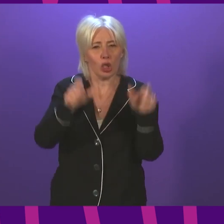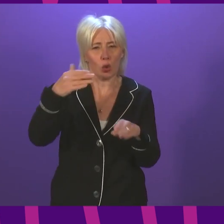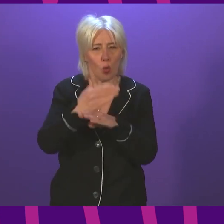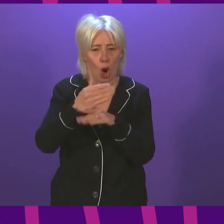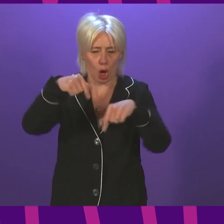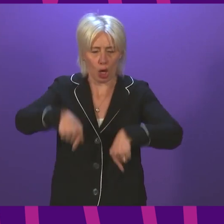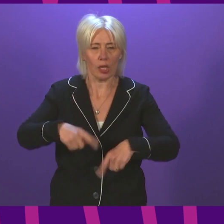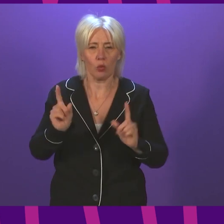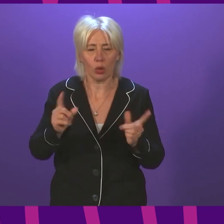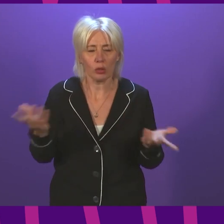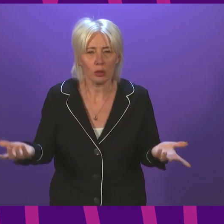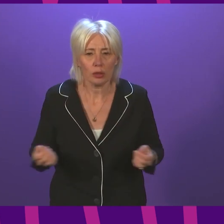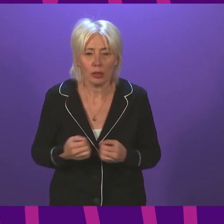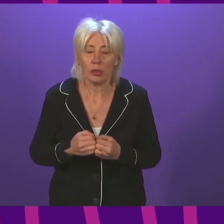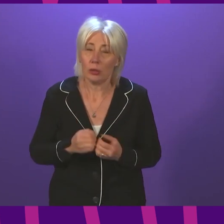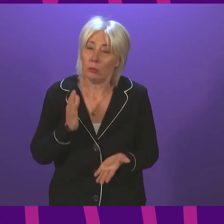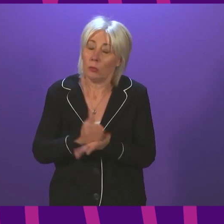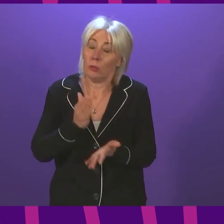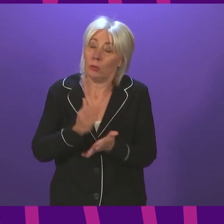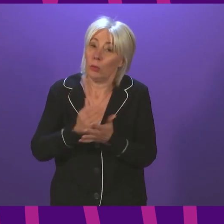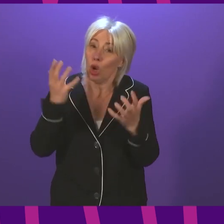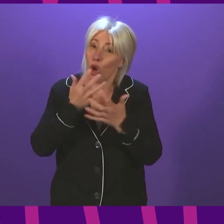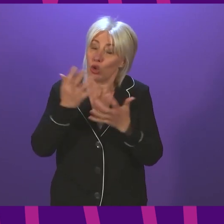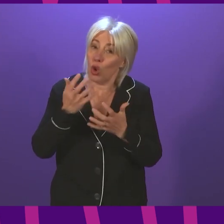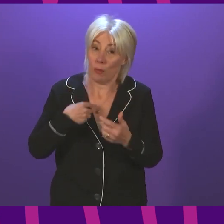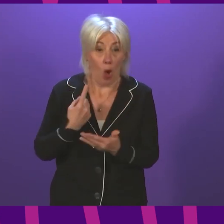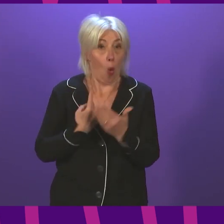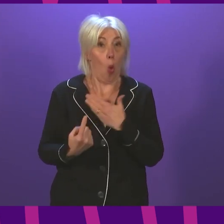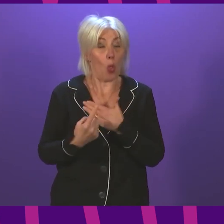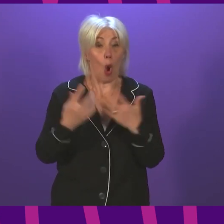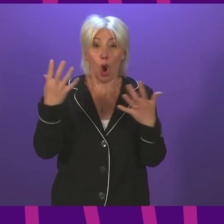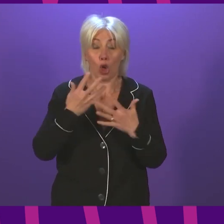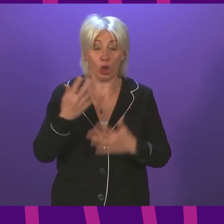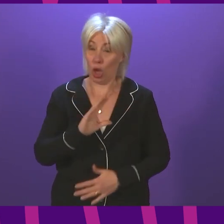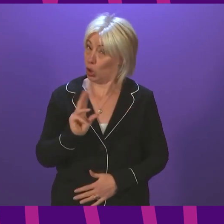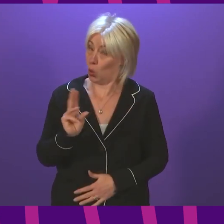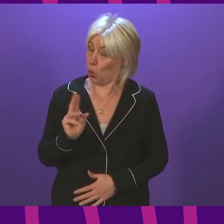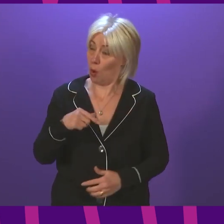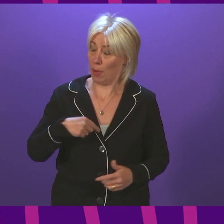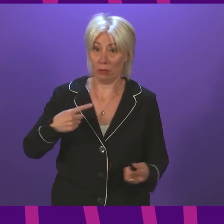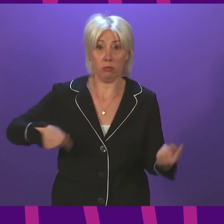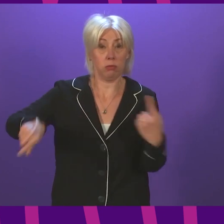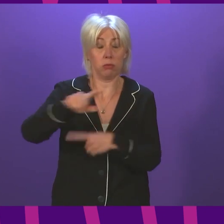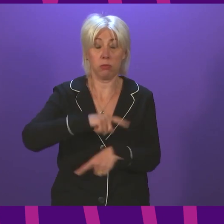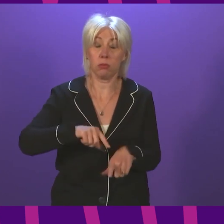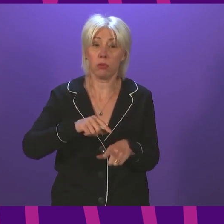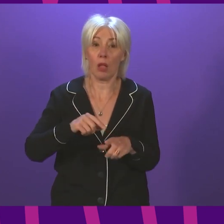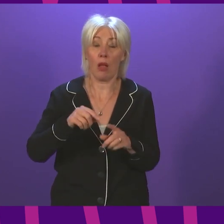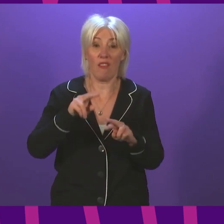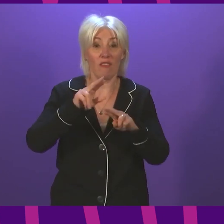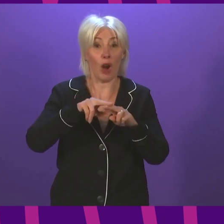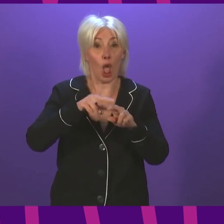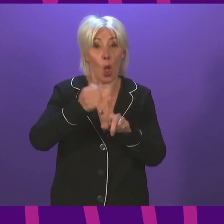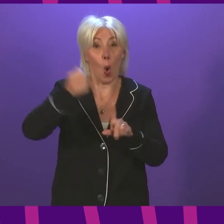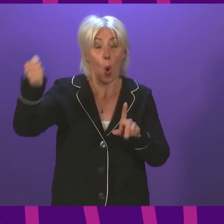First Minister. Well, I've got significant concerns. I know I'm not alone in this chamber in having these concerns about the impact of the withdrawal